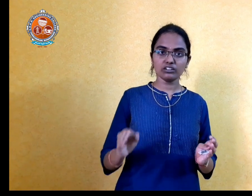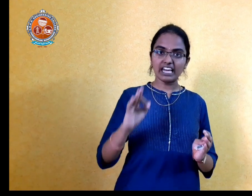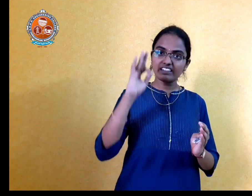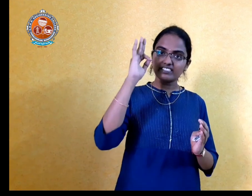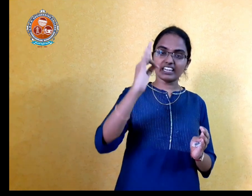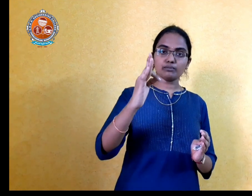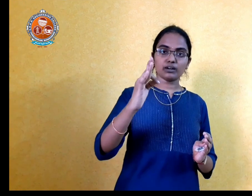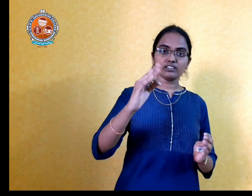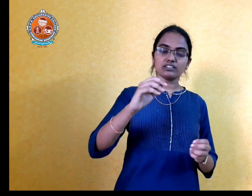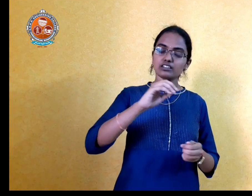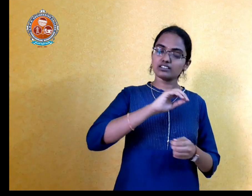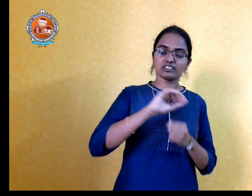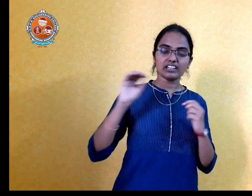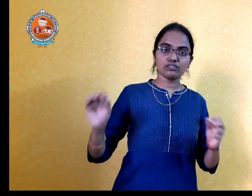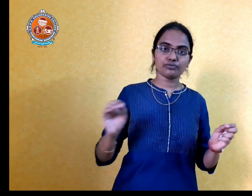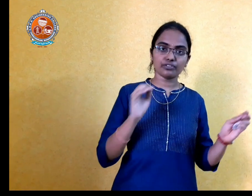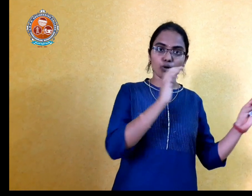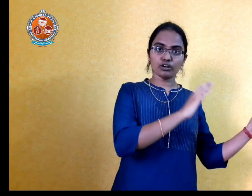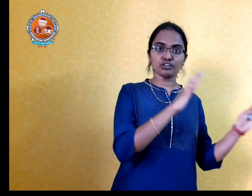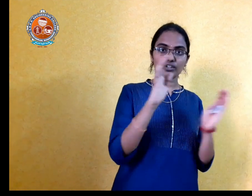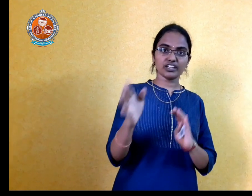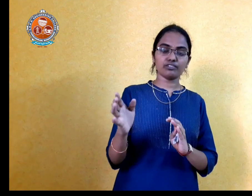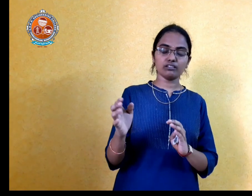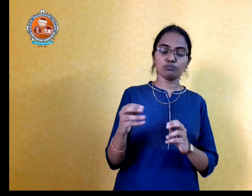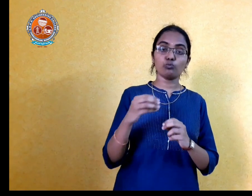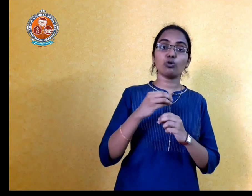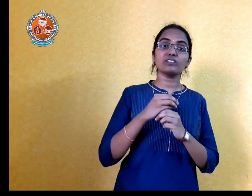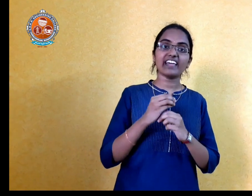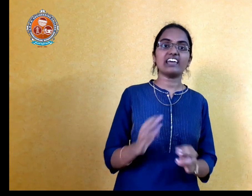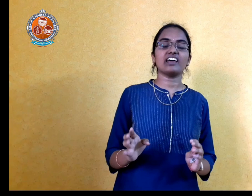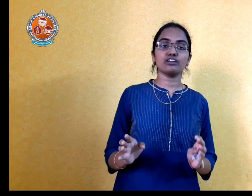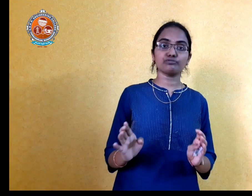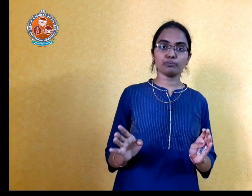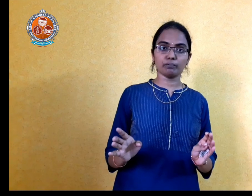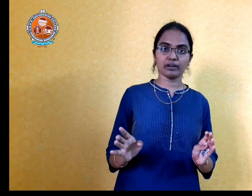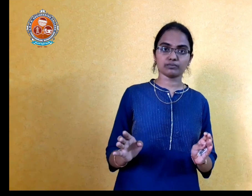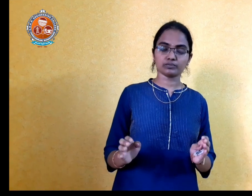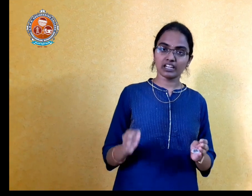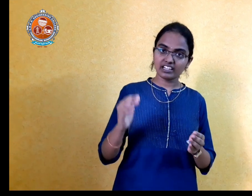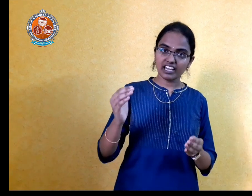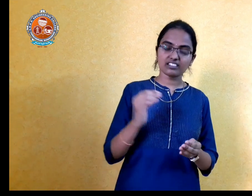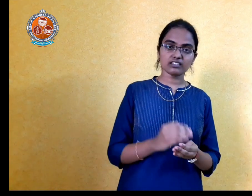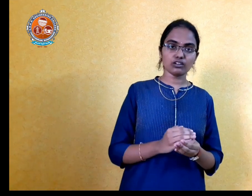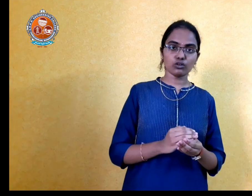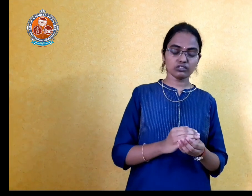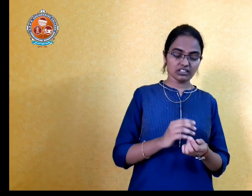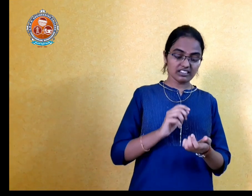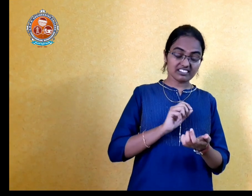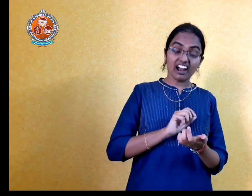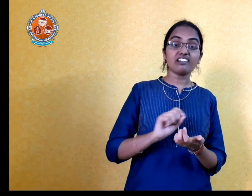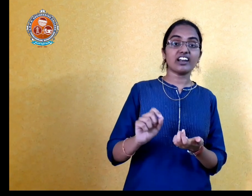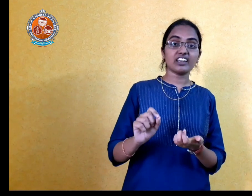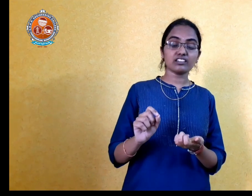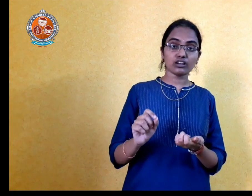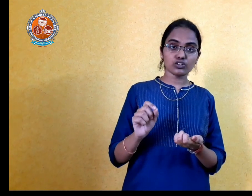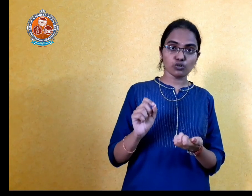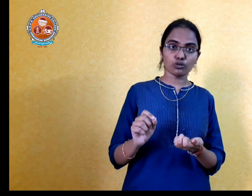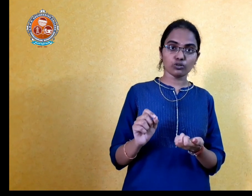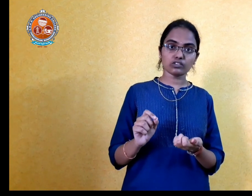three months sit from morning to evening more than enough to prepare take the zero start writing the short notes